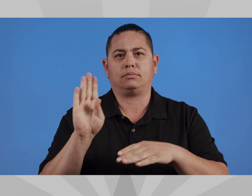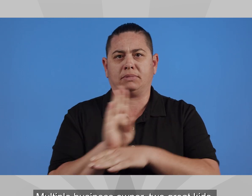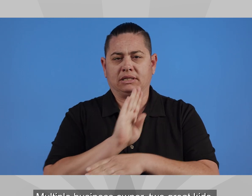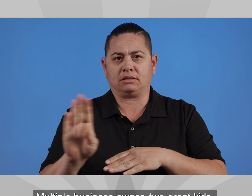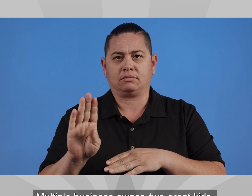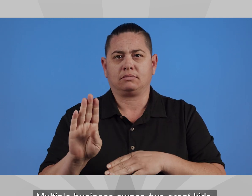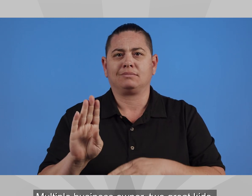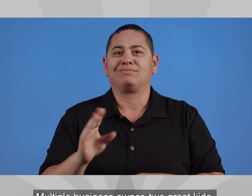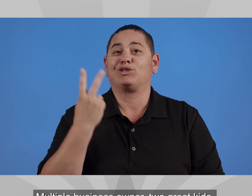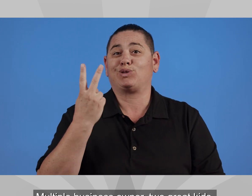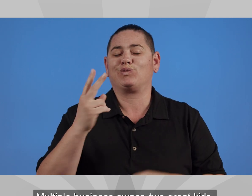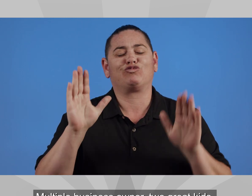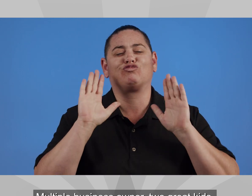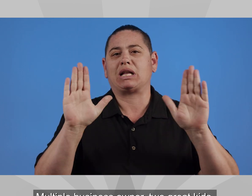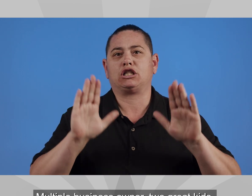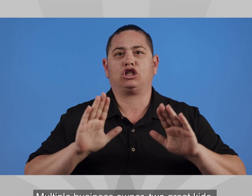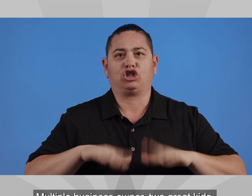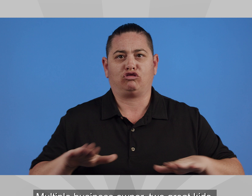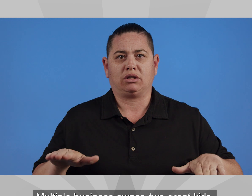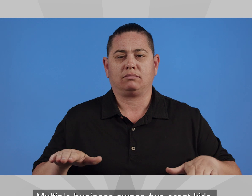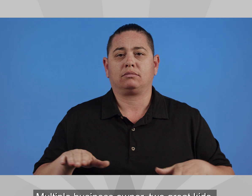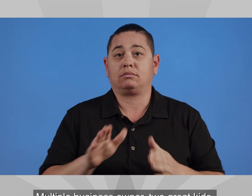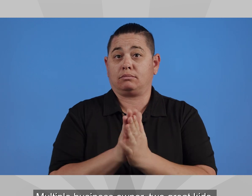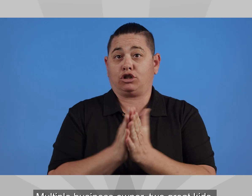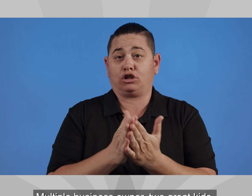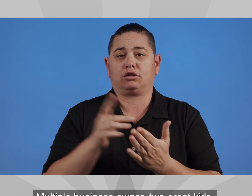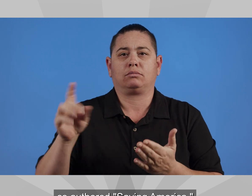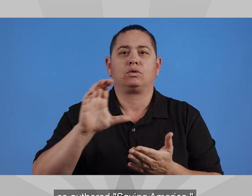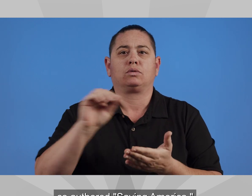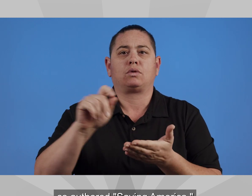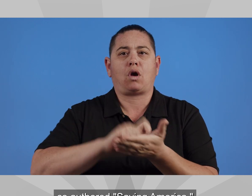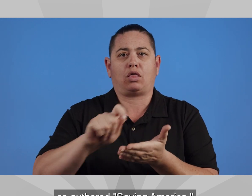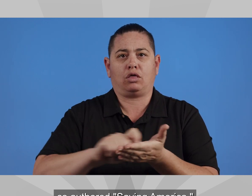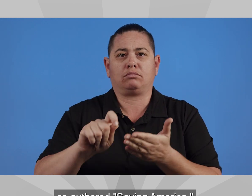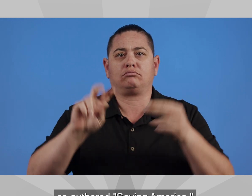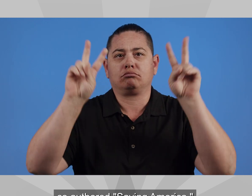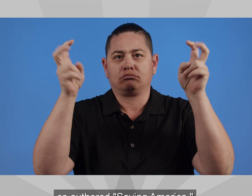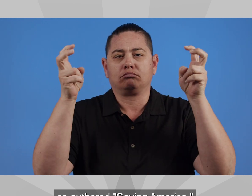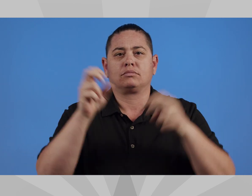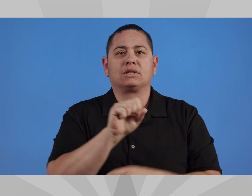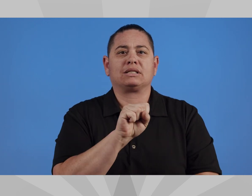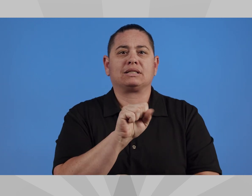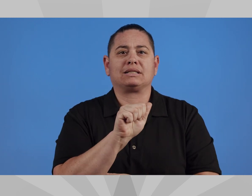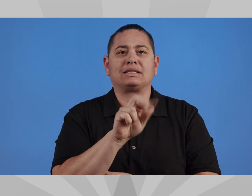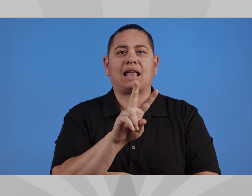Multiple business owner, two great kids, co-authored Saving America